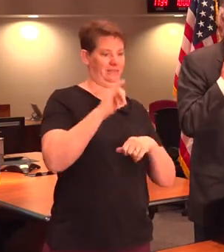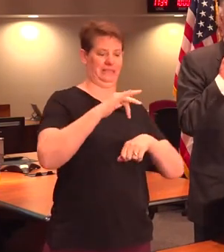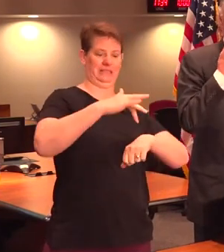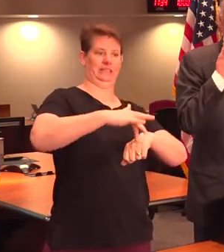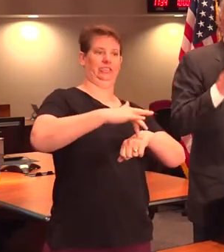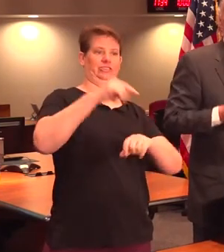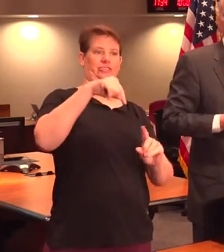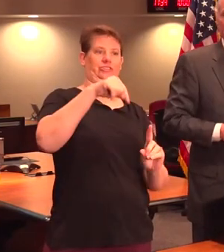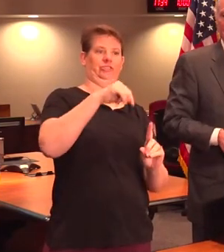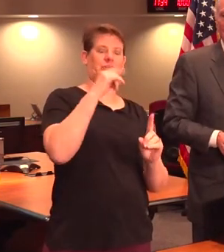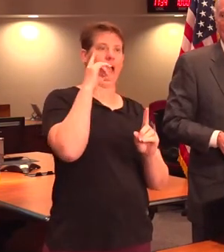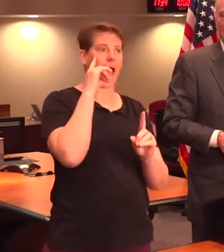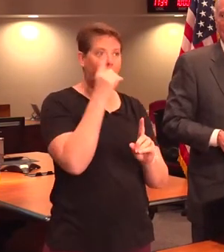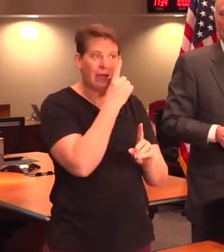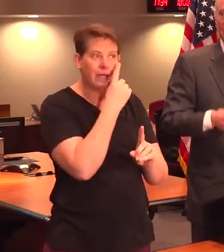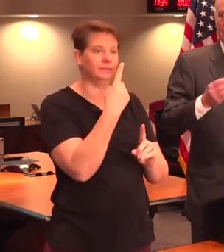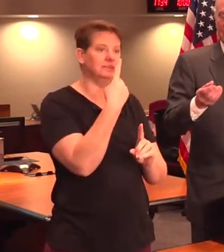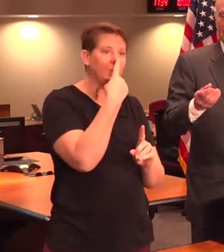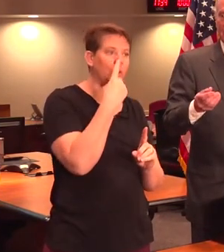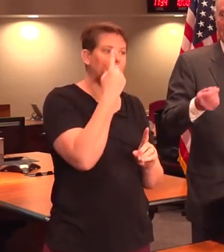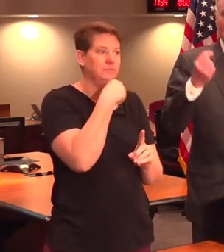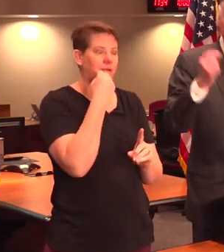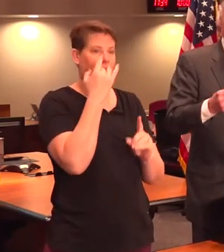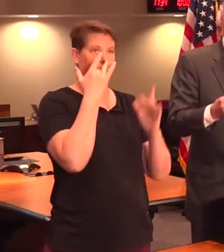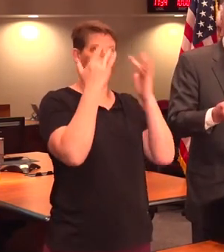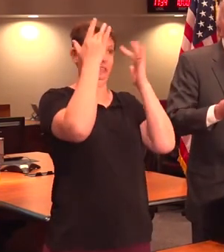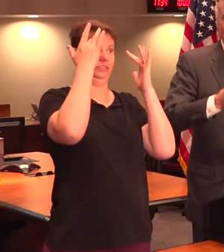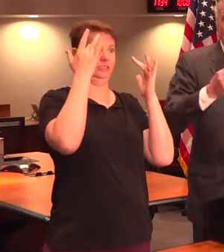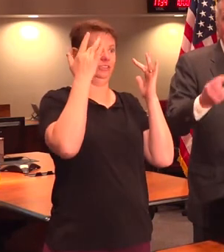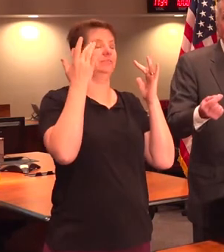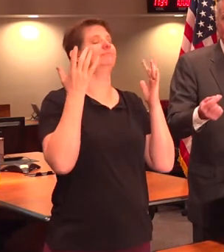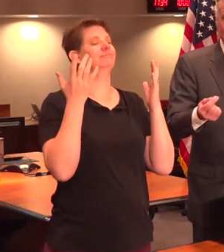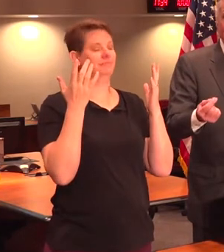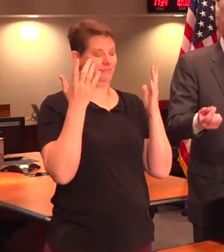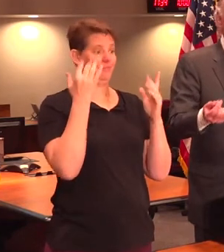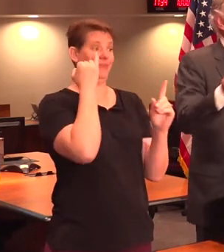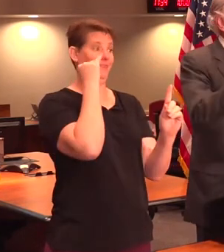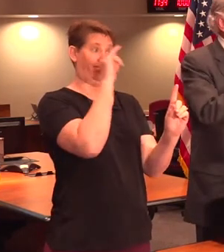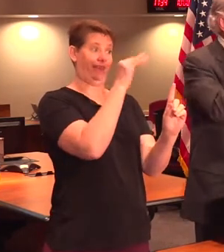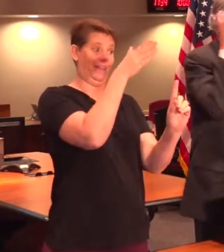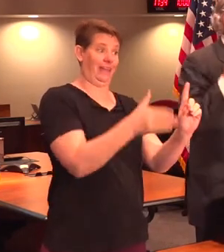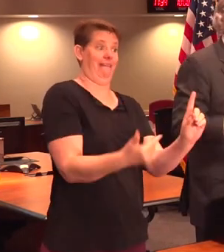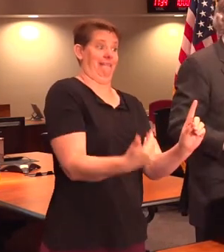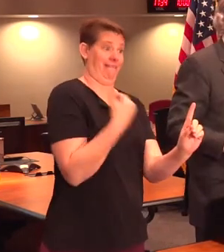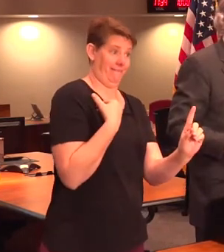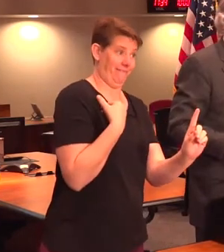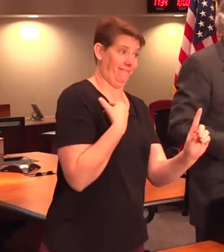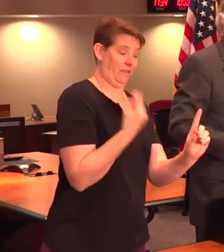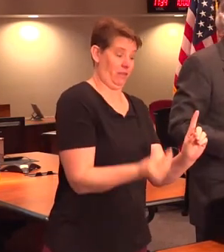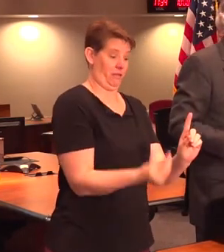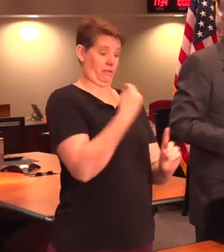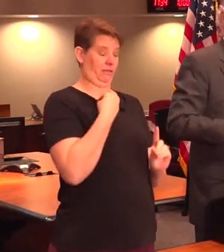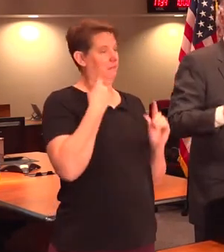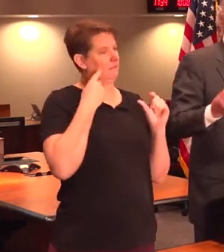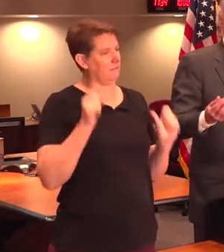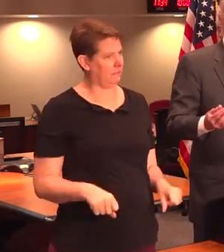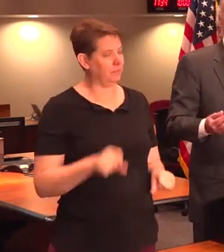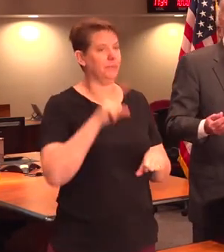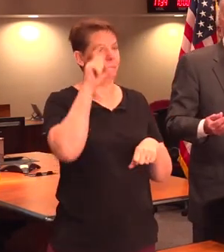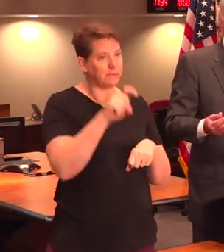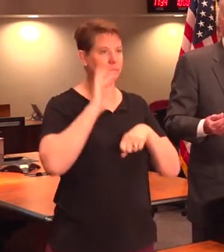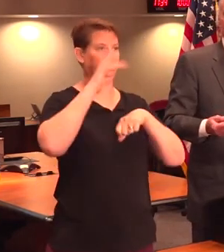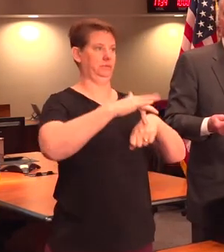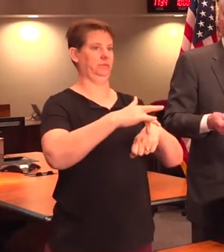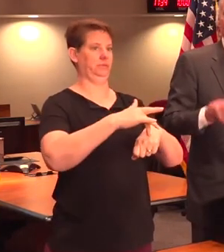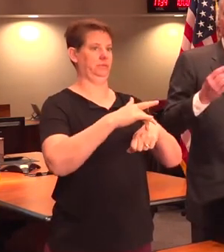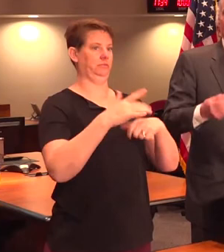your nose, your eyes, or your mouth, then if they have this virus, then you can get the virus. It's just that